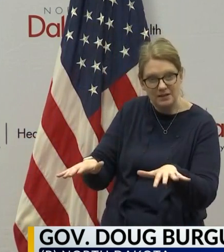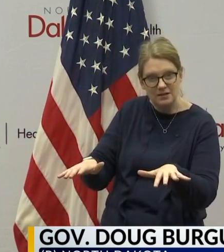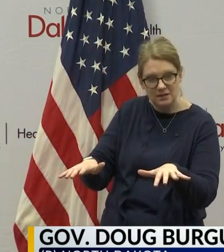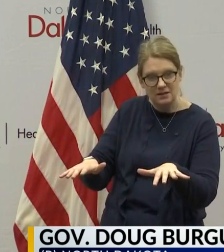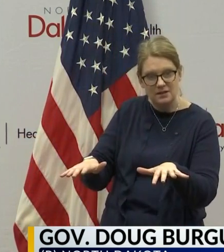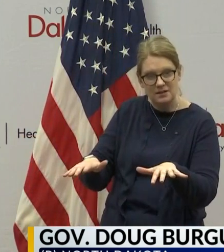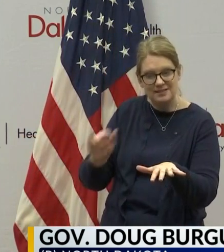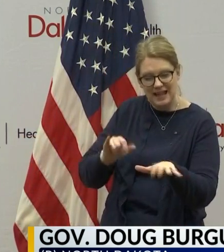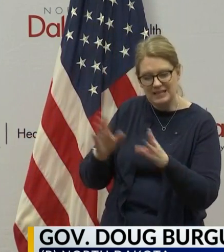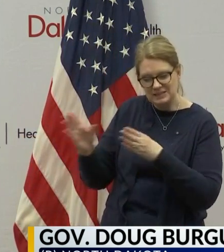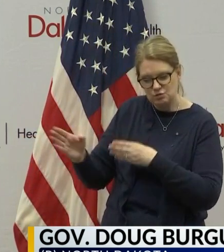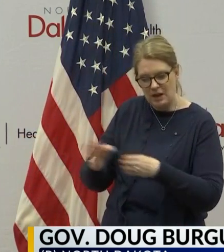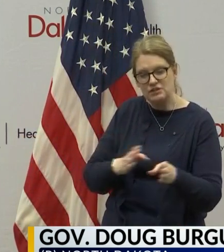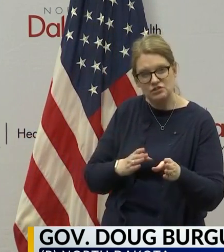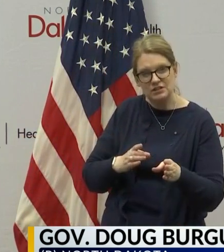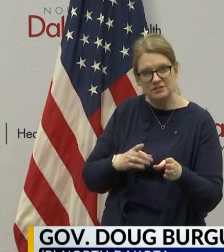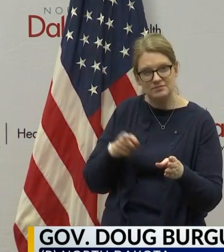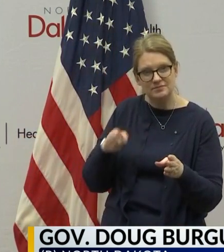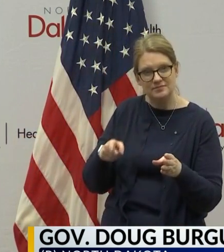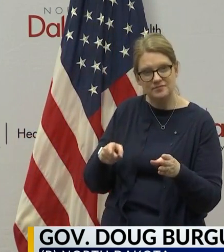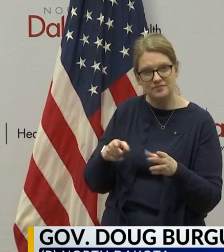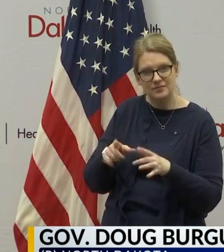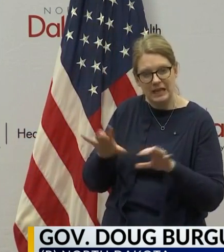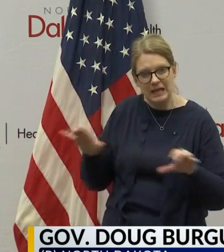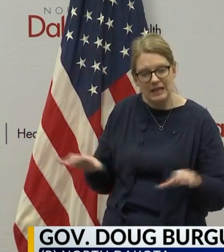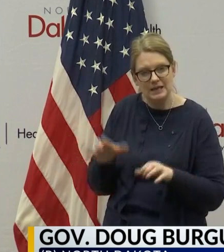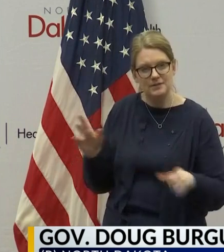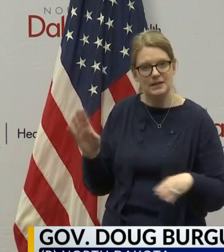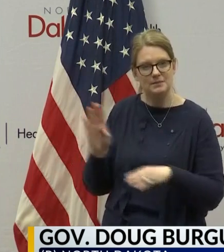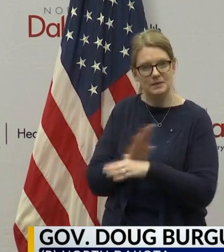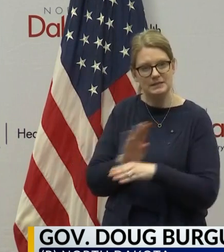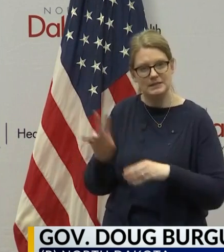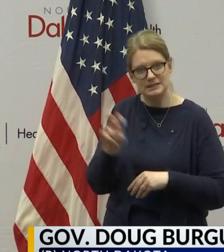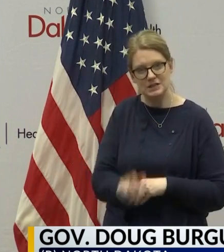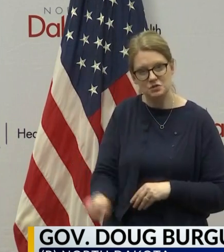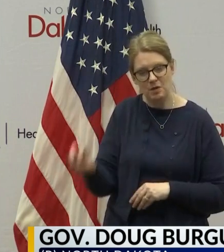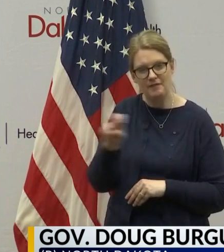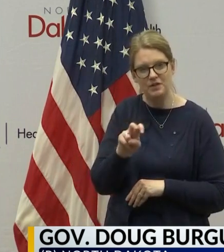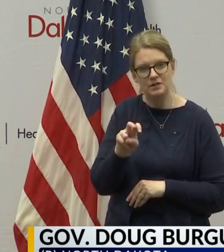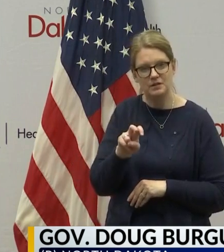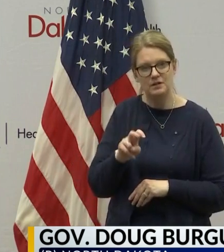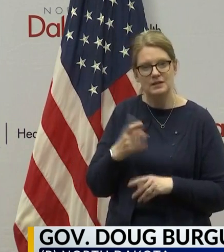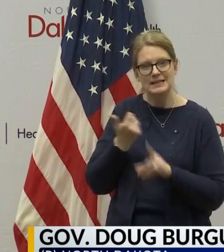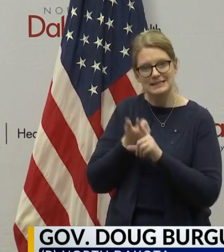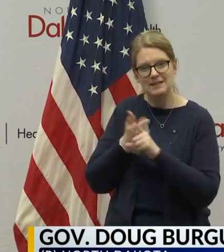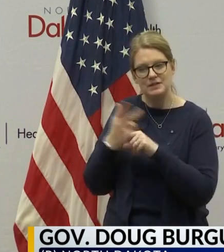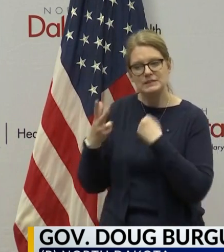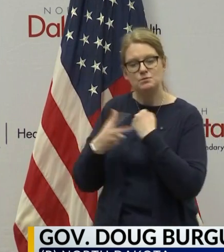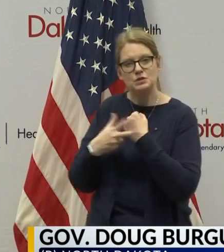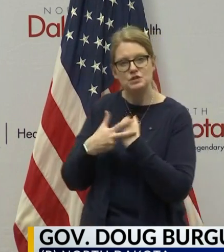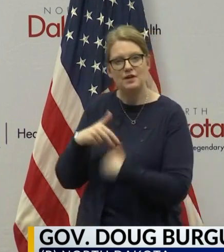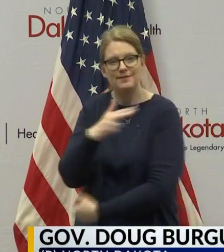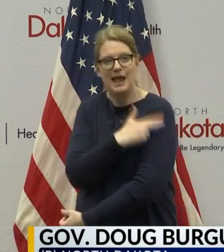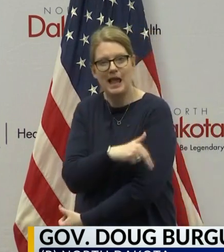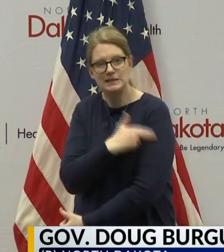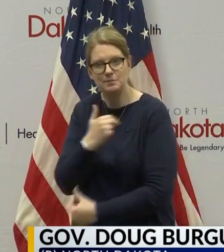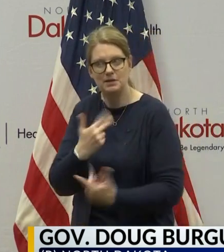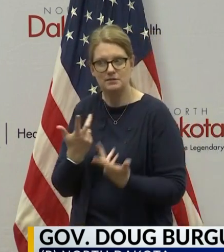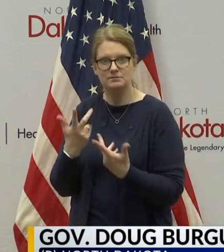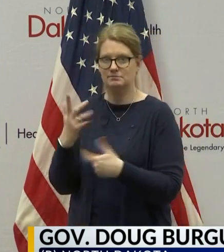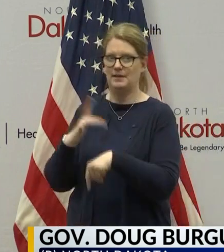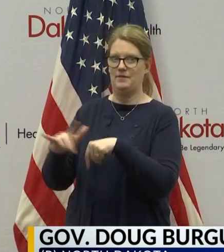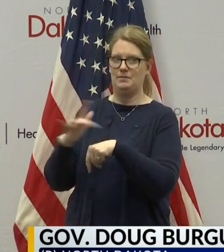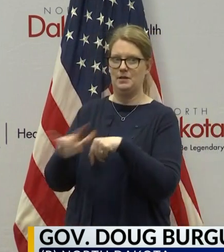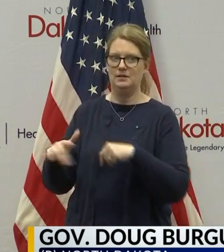behind restricting, you know, activity and business and travel and contact is to preserve hospital capacity. And as we said right now,